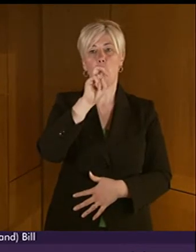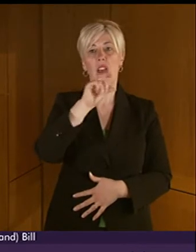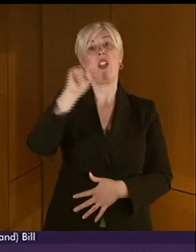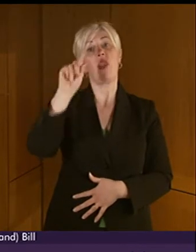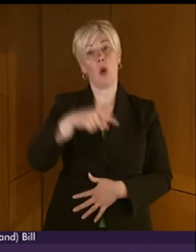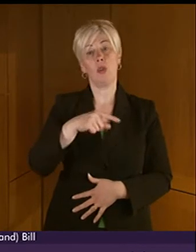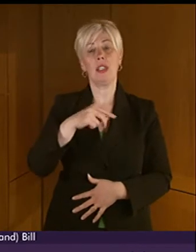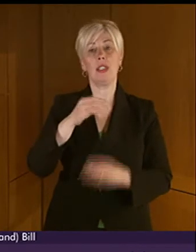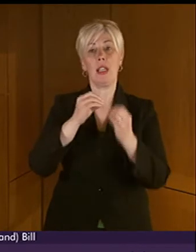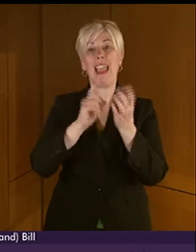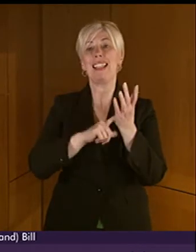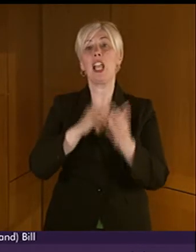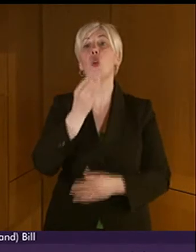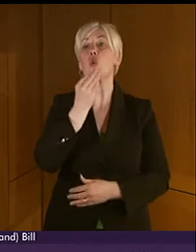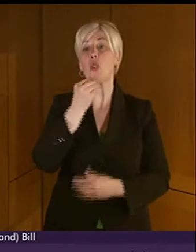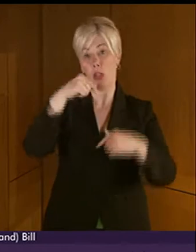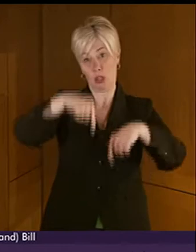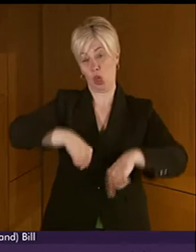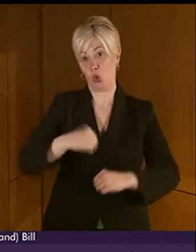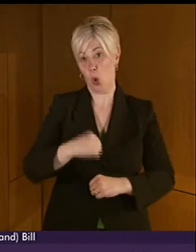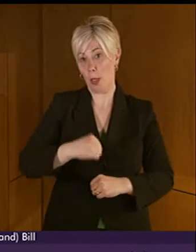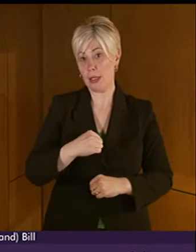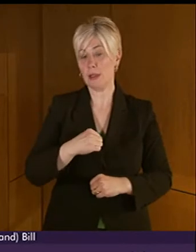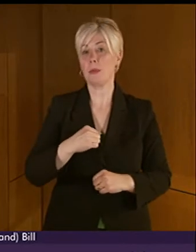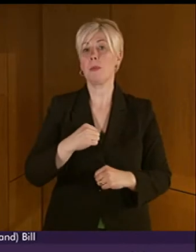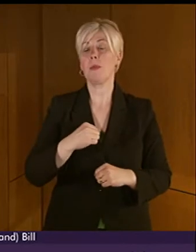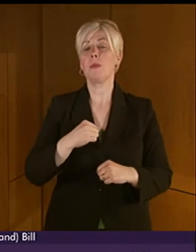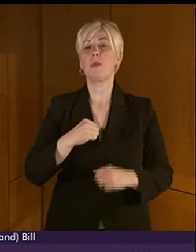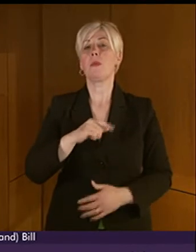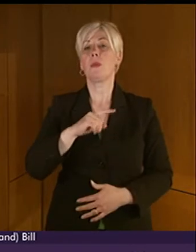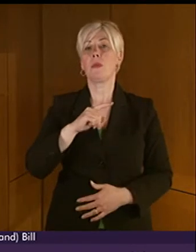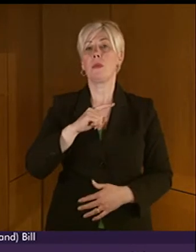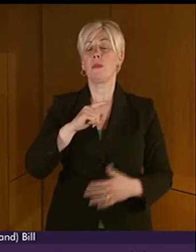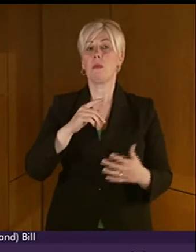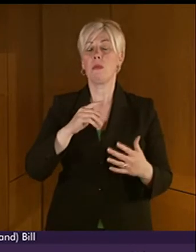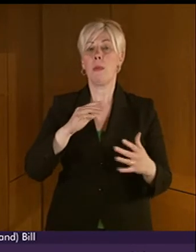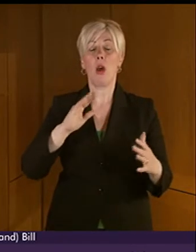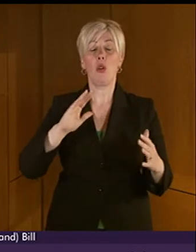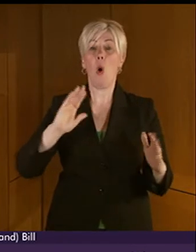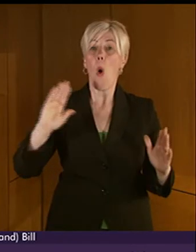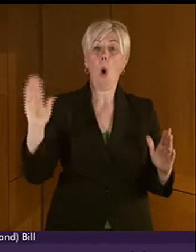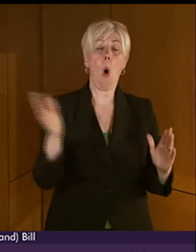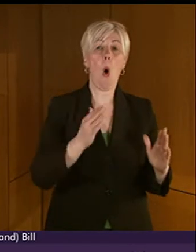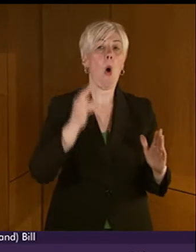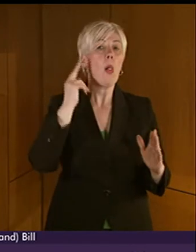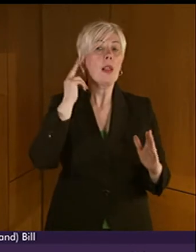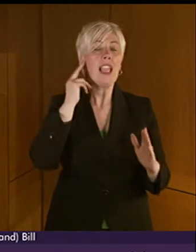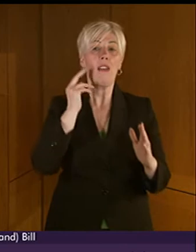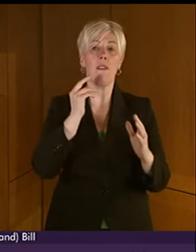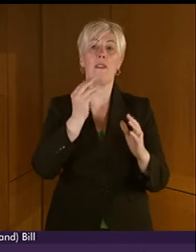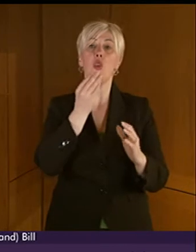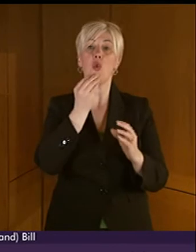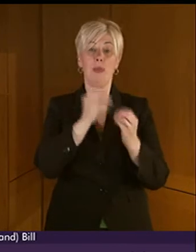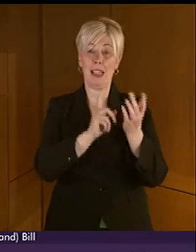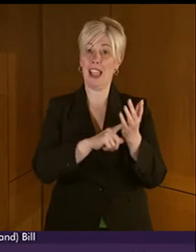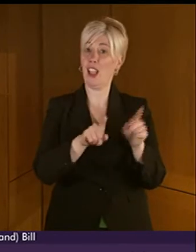Scotland and some think that that figure may be suppressed because not all deaf BSL users use